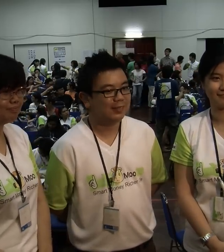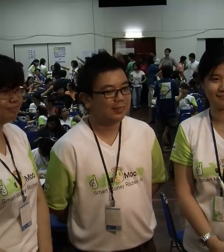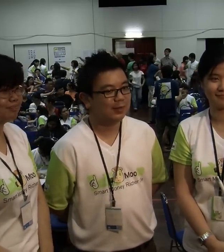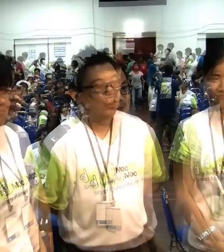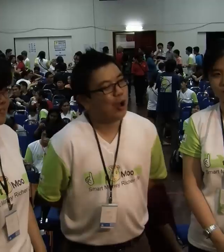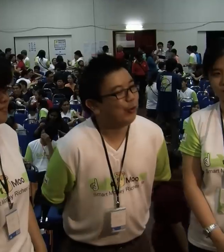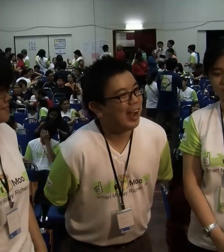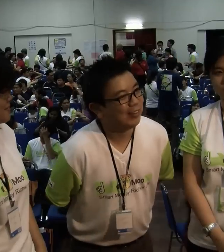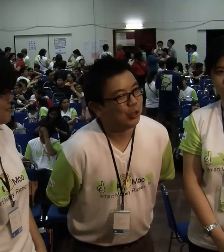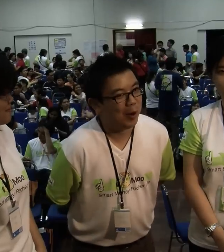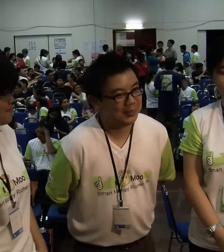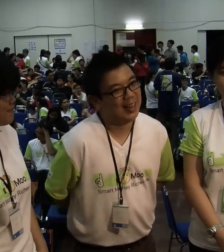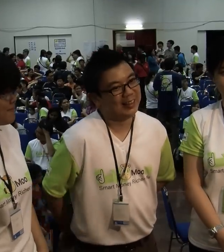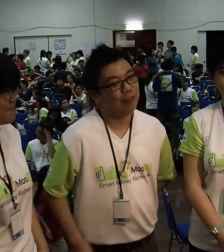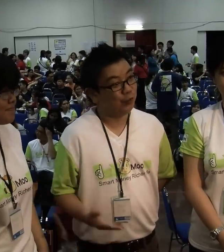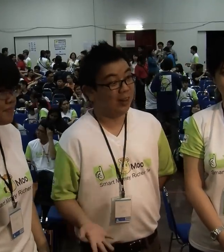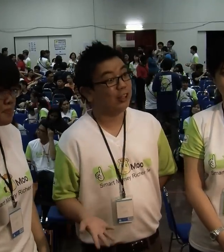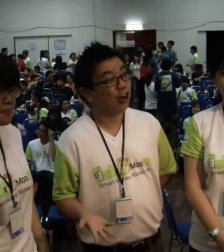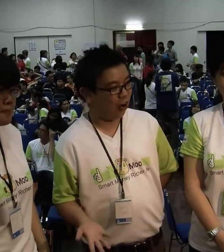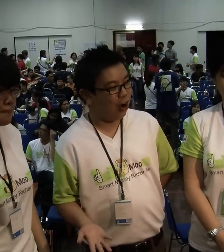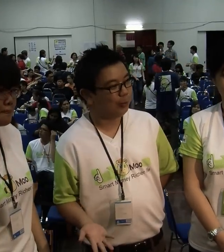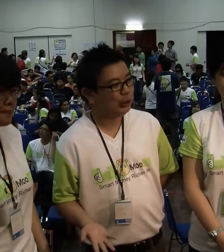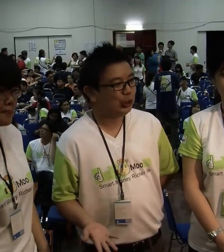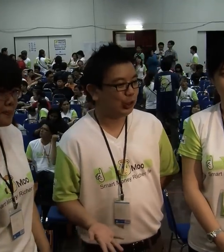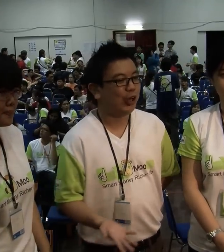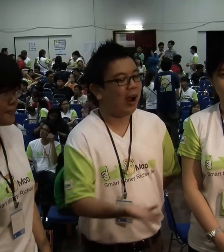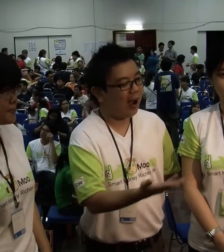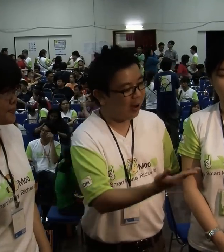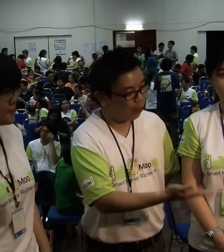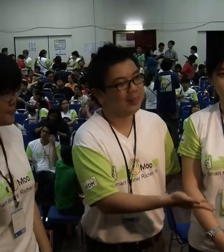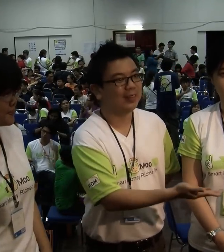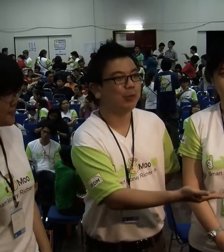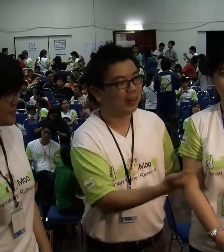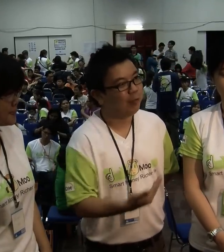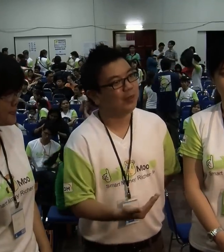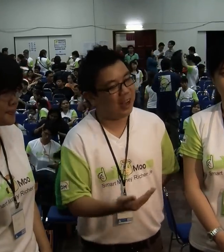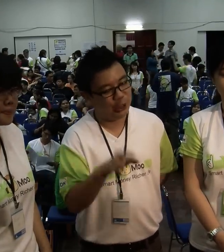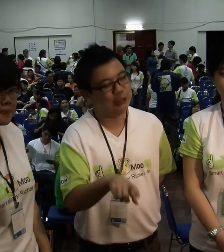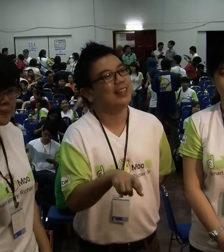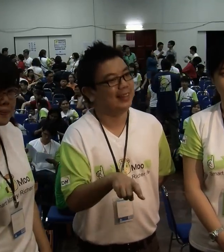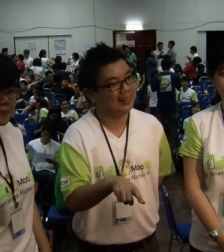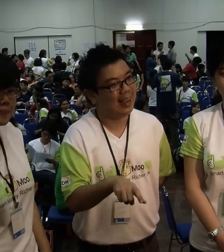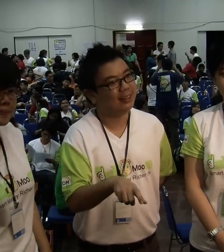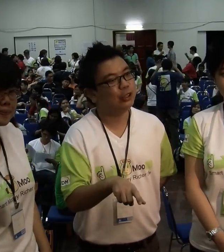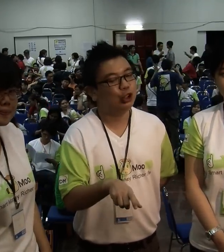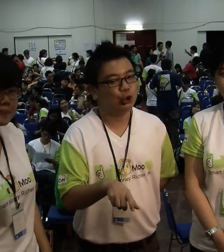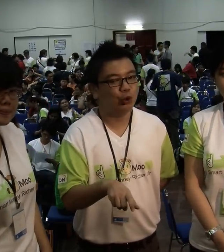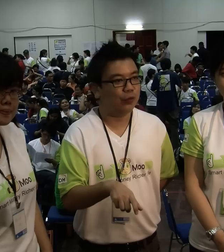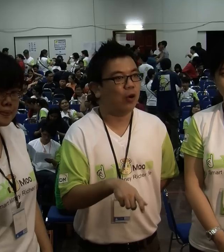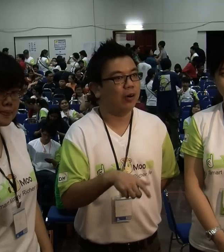Well, we have the website deafmila.com. So, we want them to come and use the internet to look for